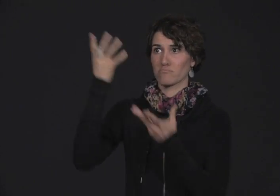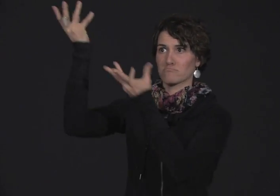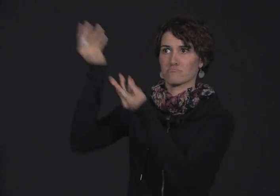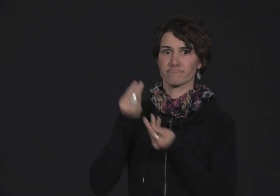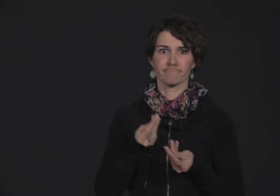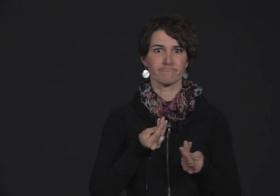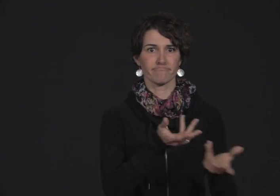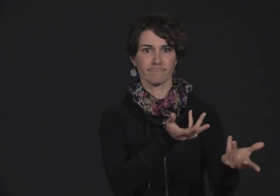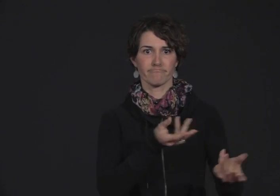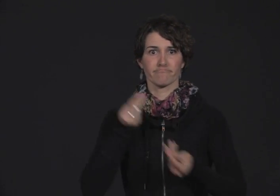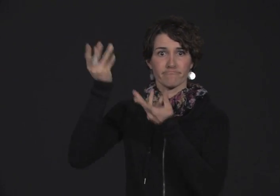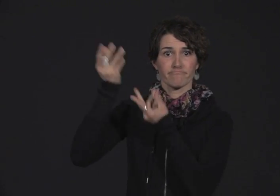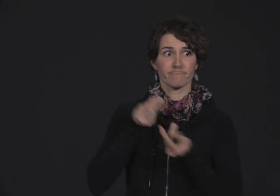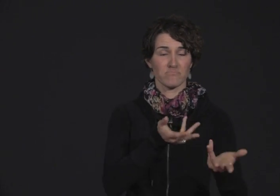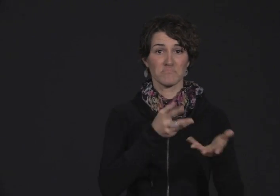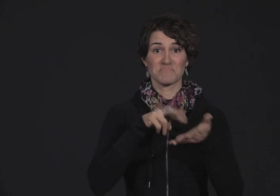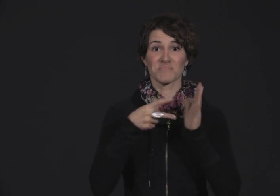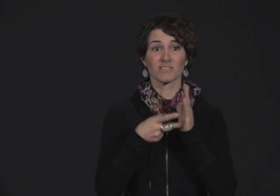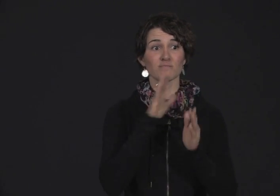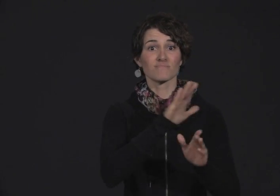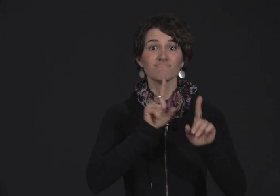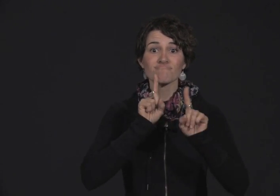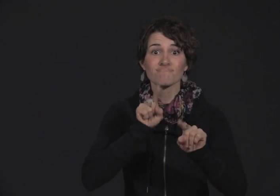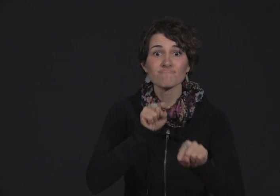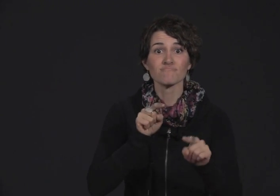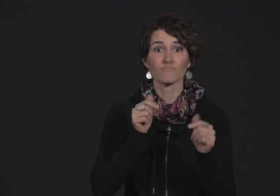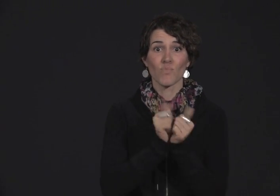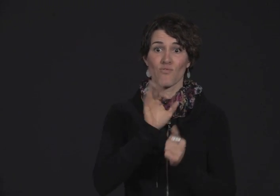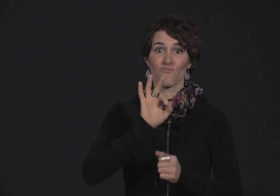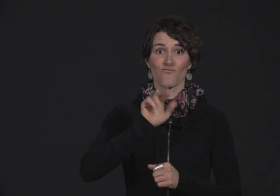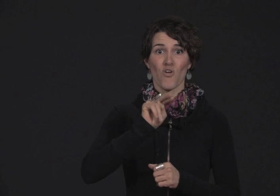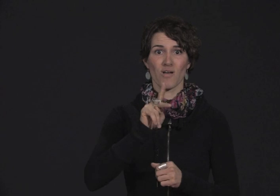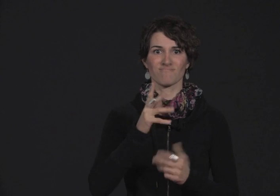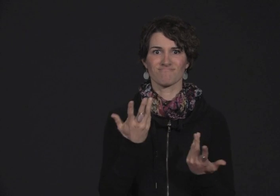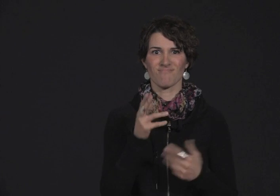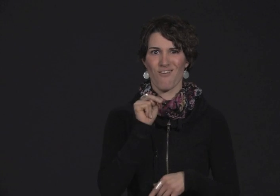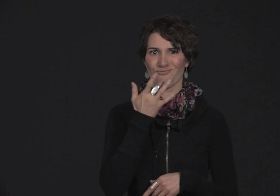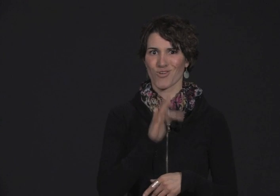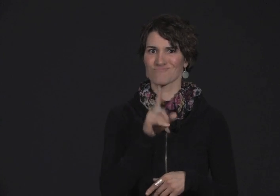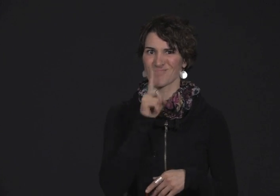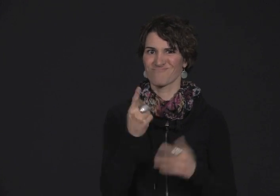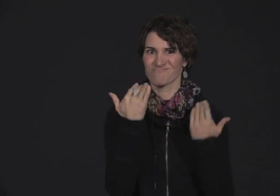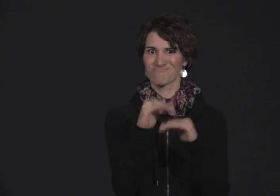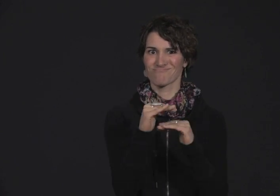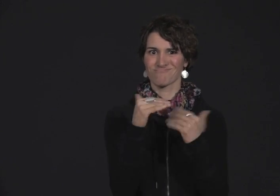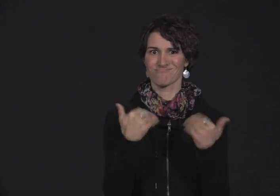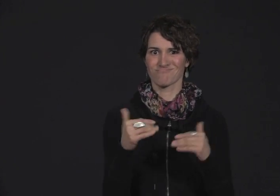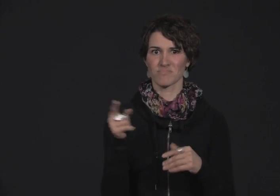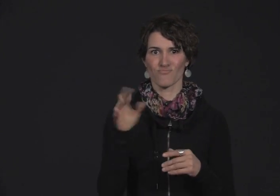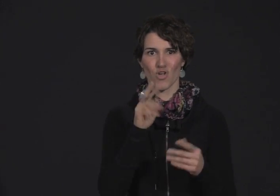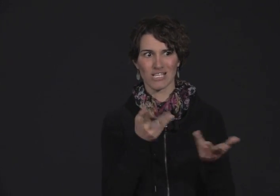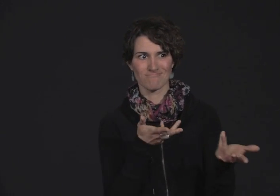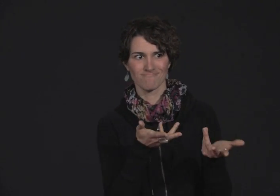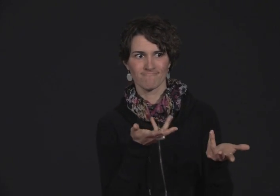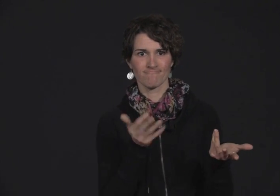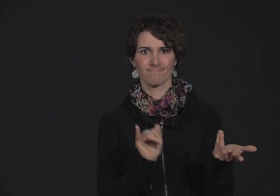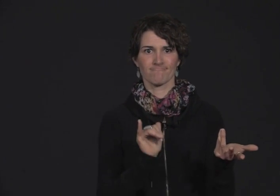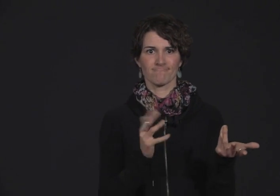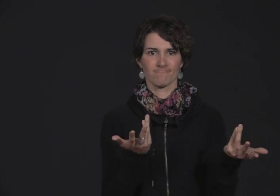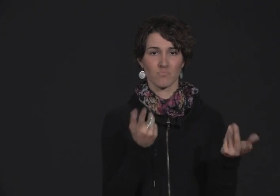they really were passing along information. They were not able to answer the questions in great detail, and so Frank received